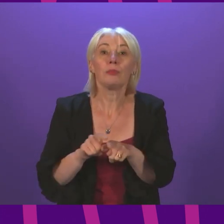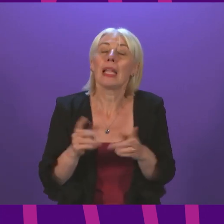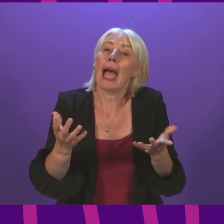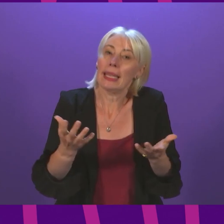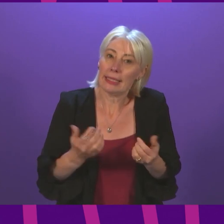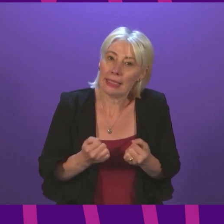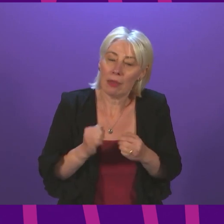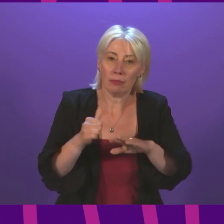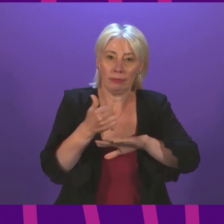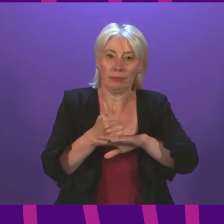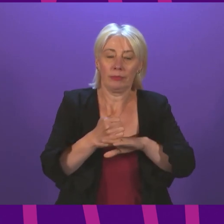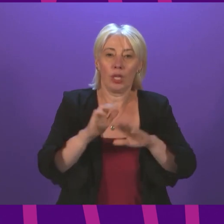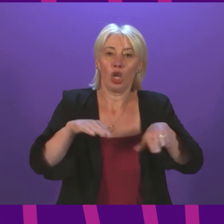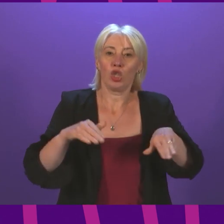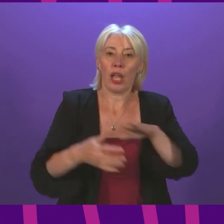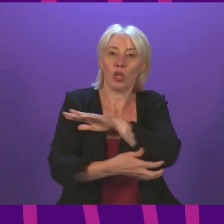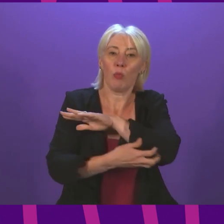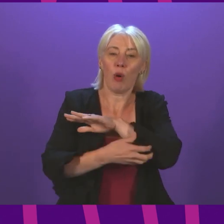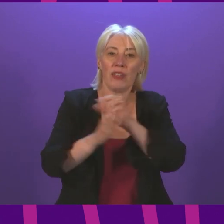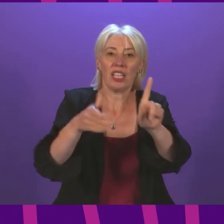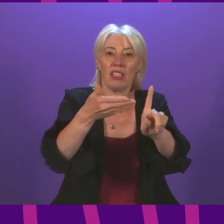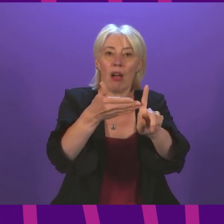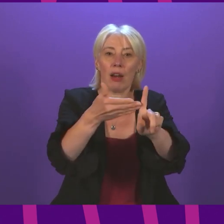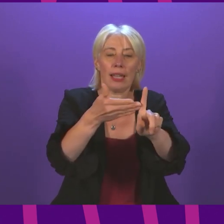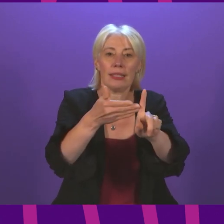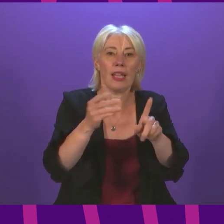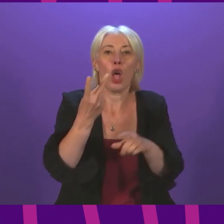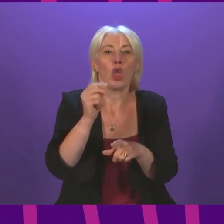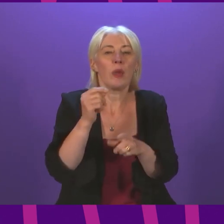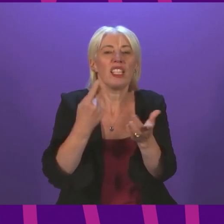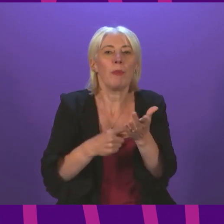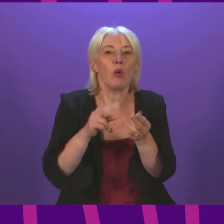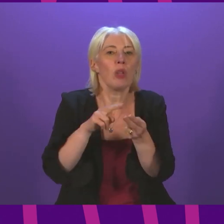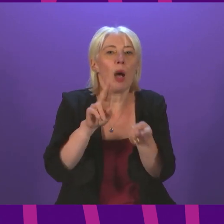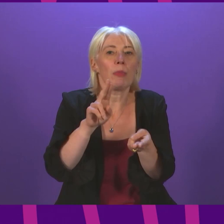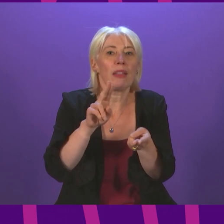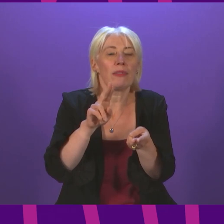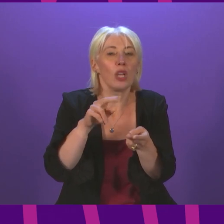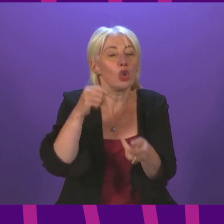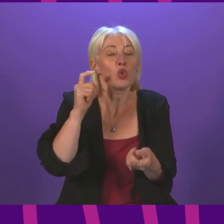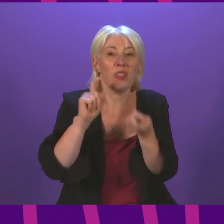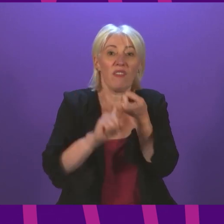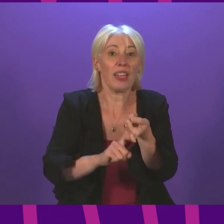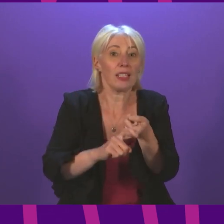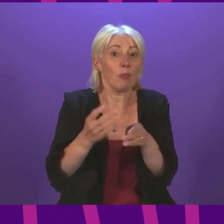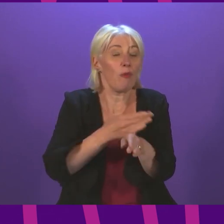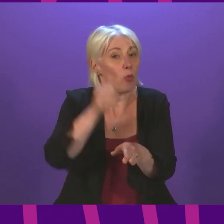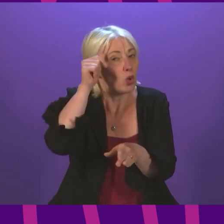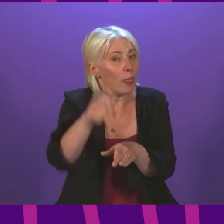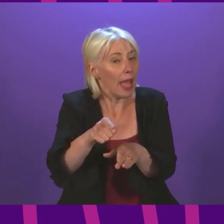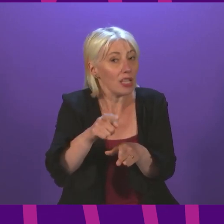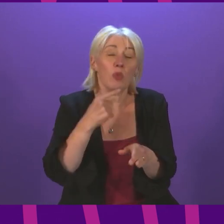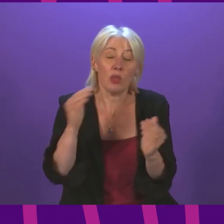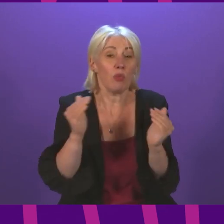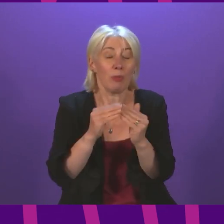though, that when we set the child poverty targets in this Parliament, there was no such thing as the £20 uplift, so we set them without caveat and on the basis that we would meet them